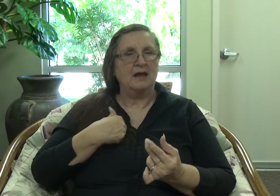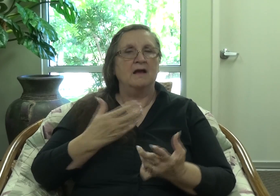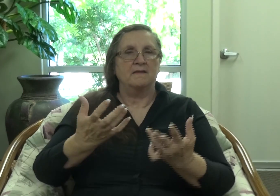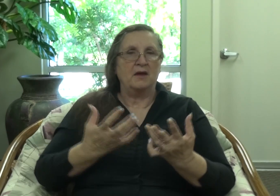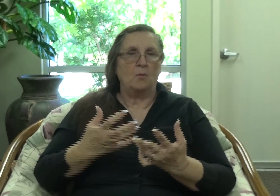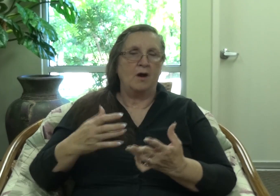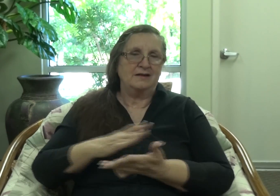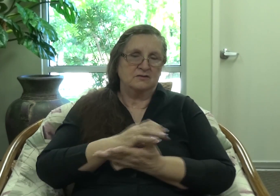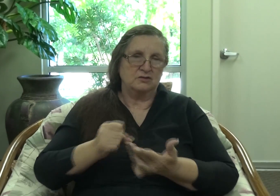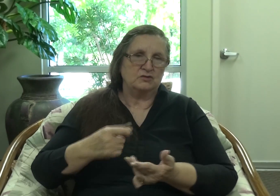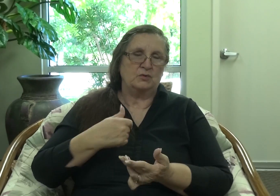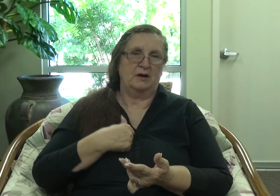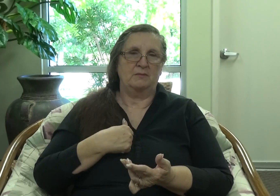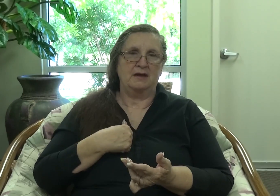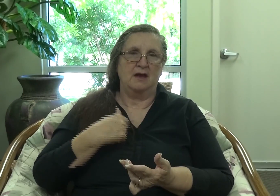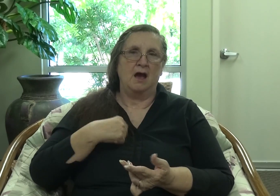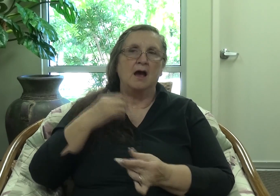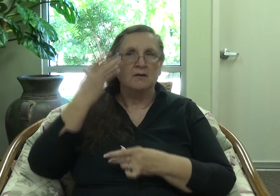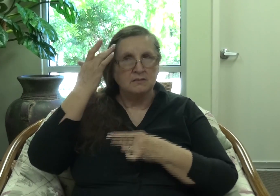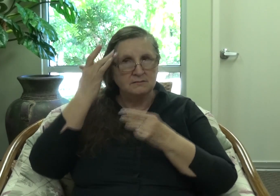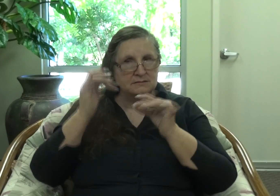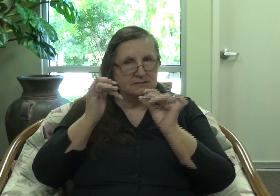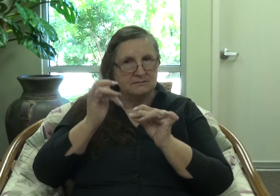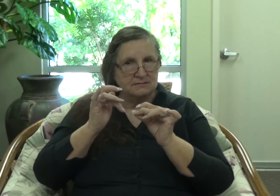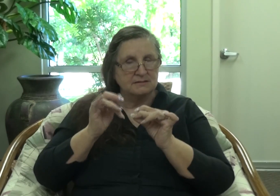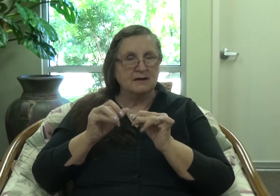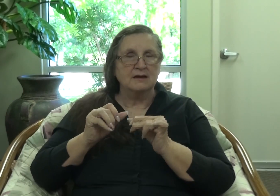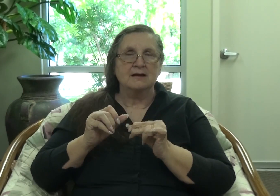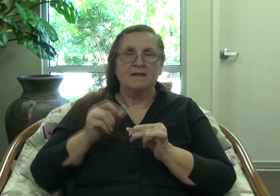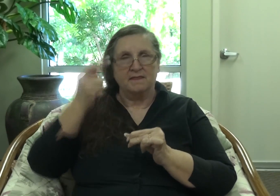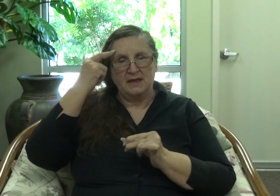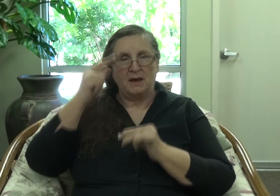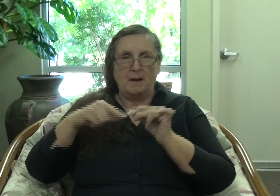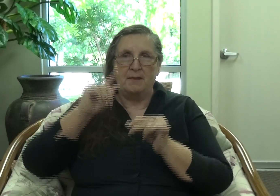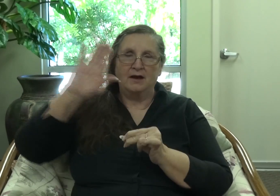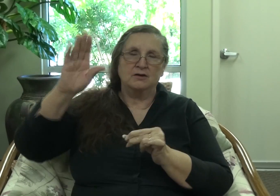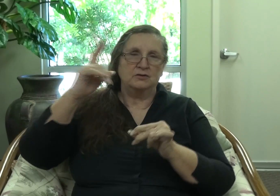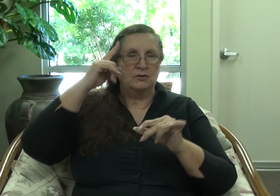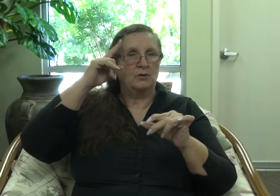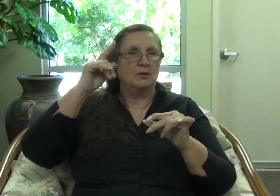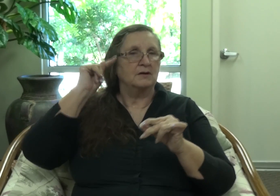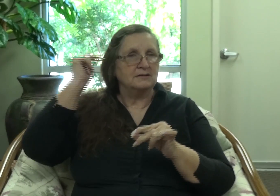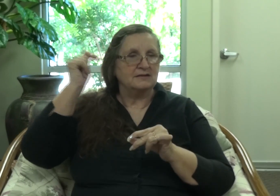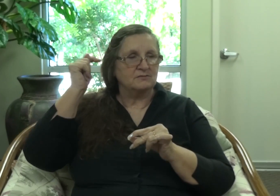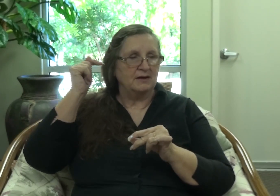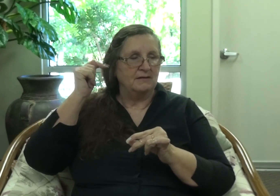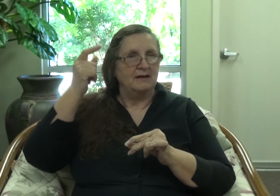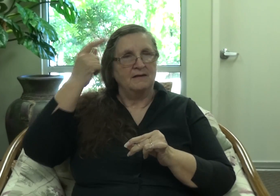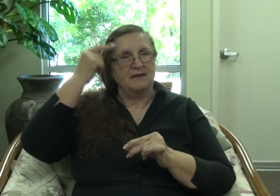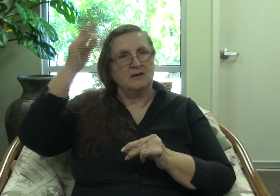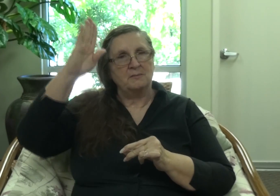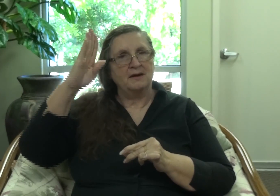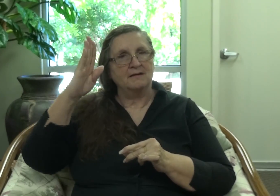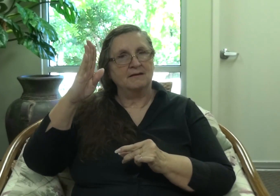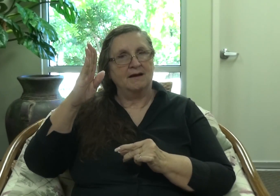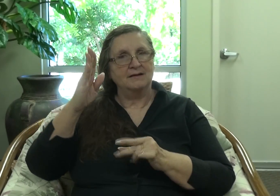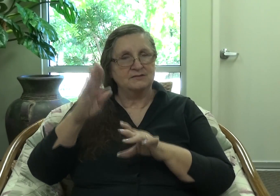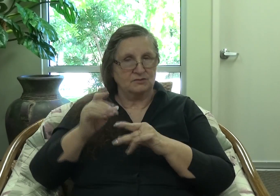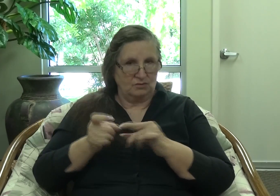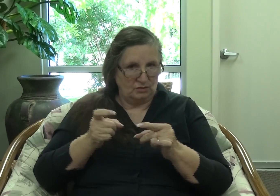shall diligently consider your testimonies. So, recalling God's faithfulness in control over everything that touches us gives